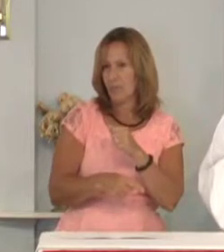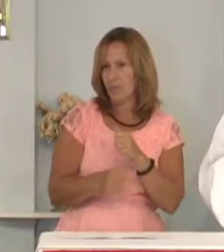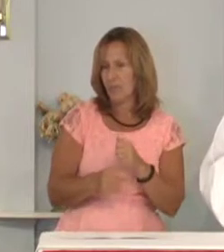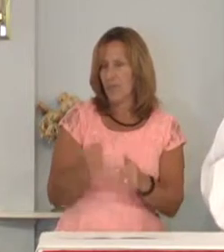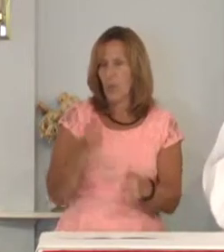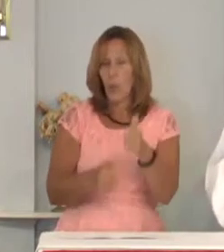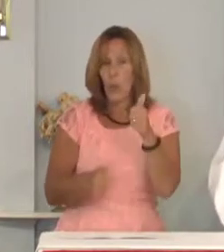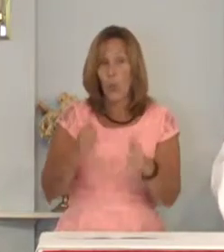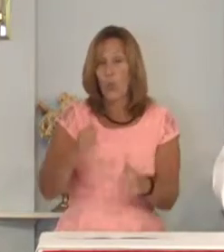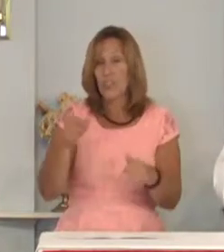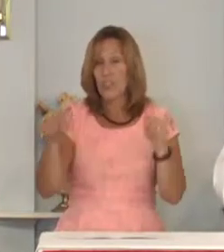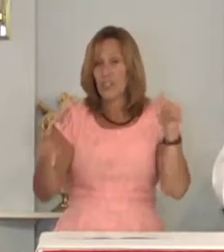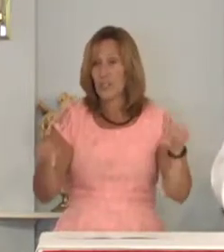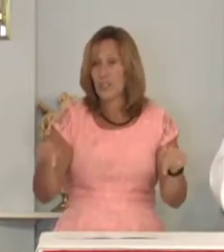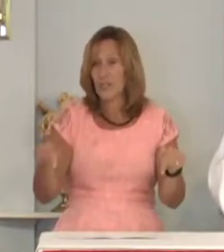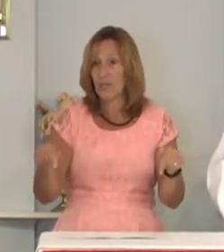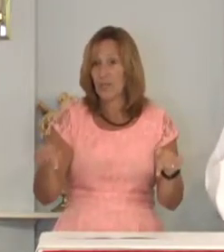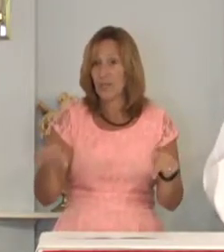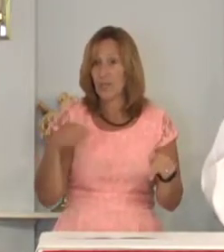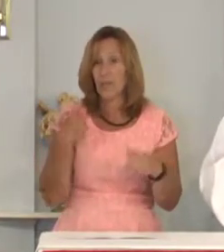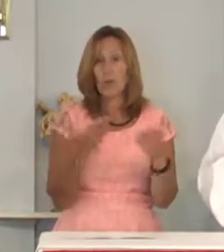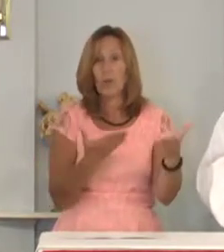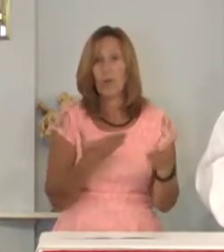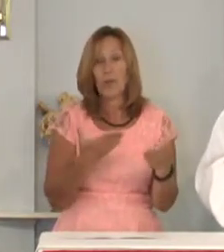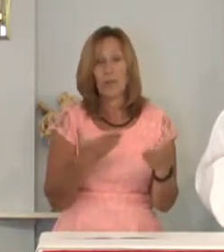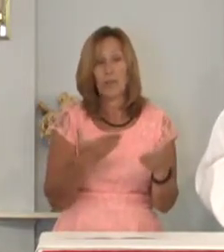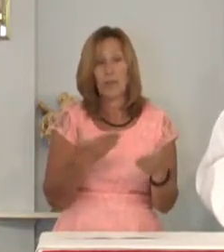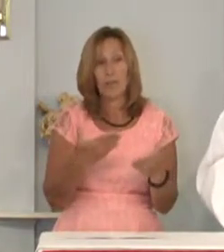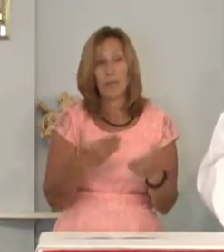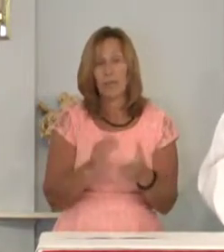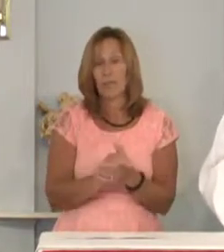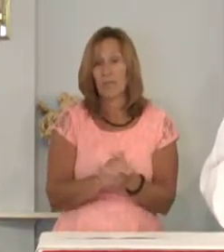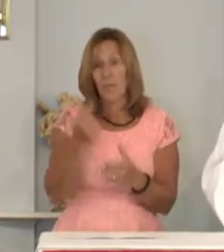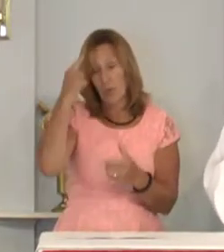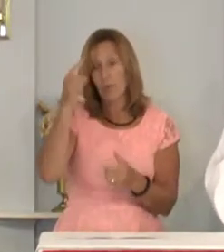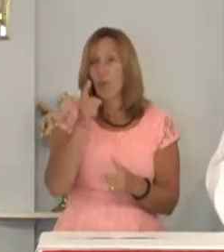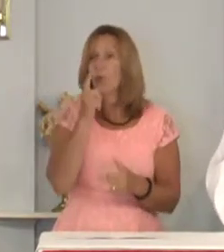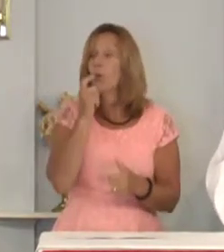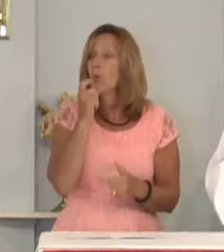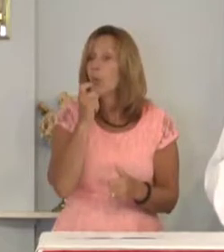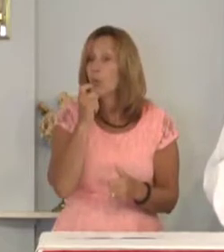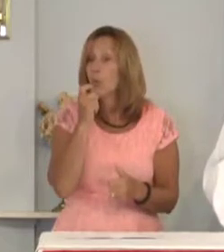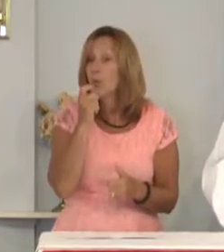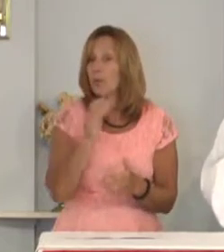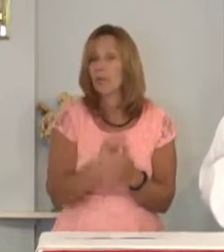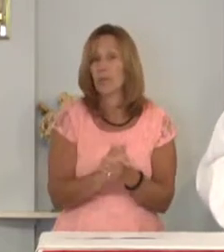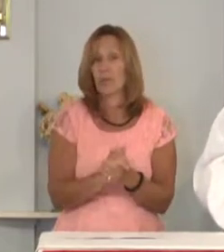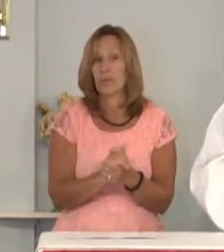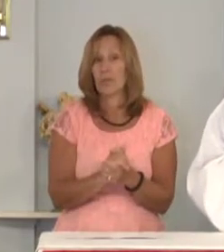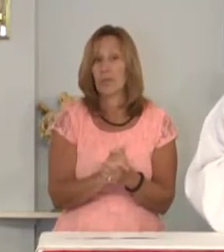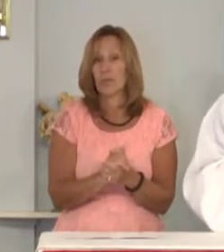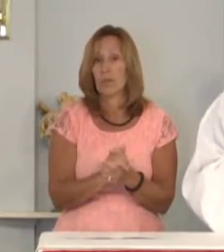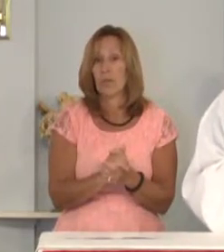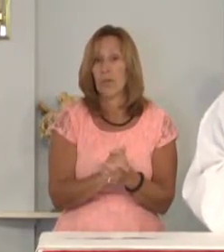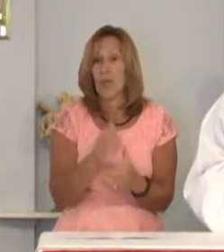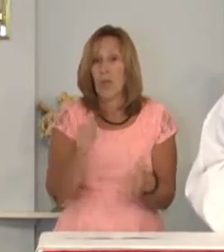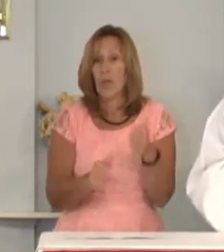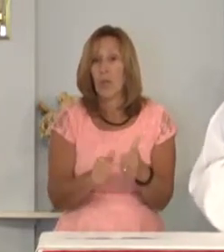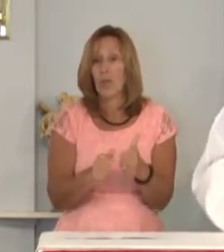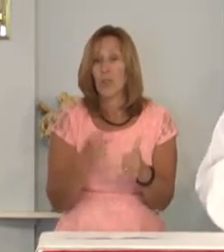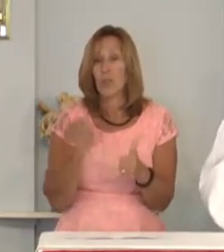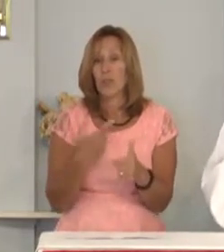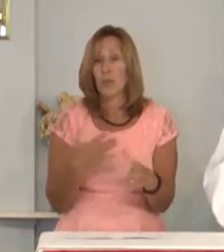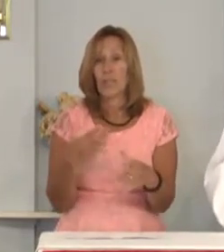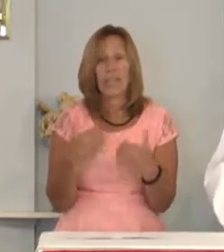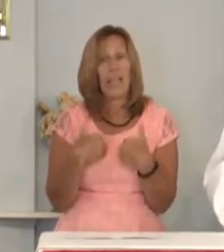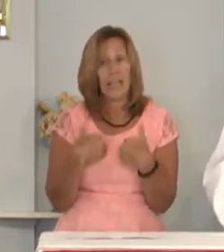Which one do we want? For whom? And which one do